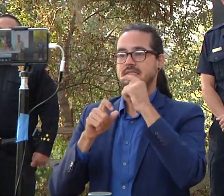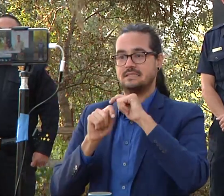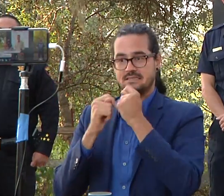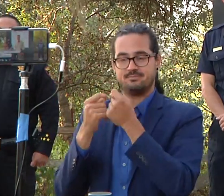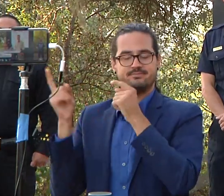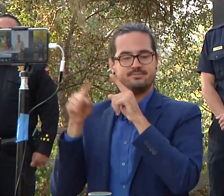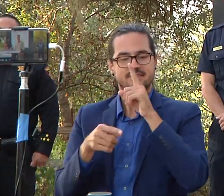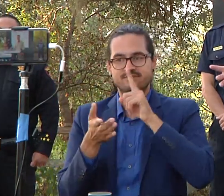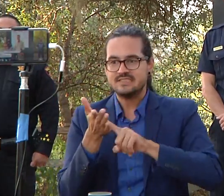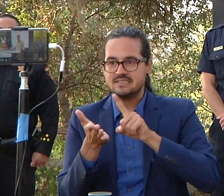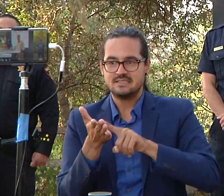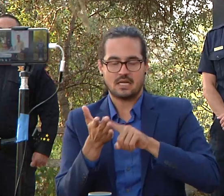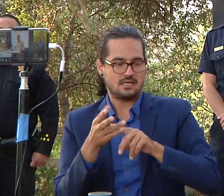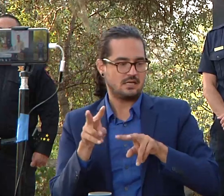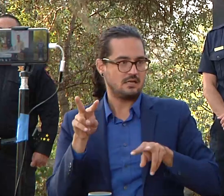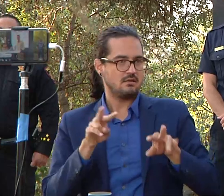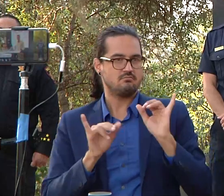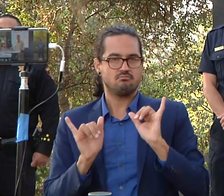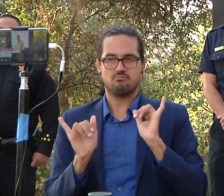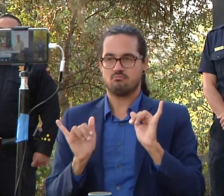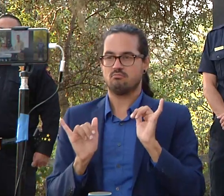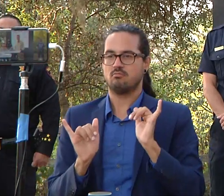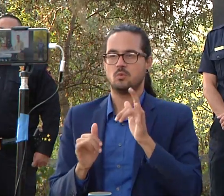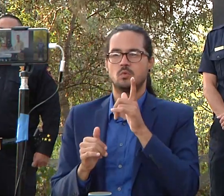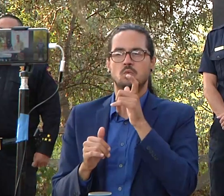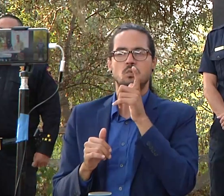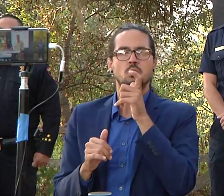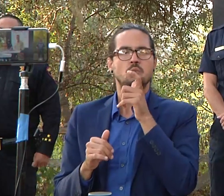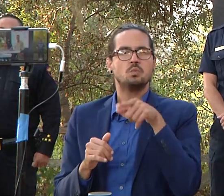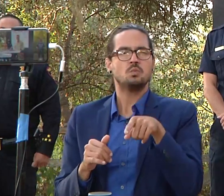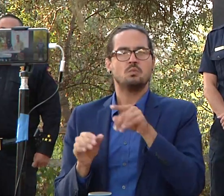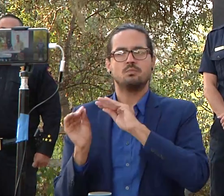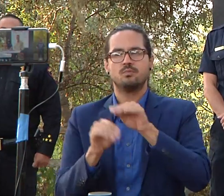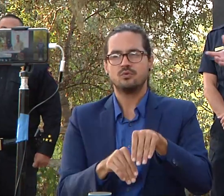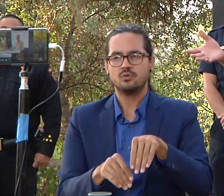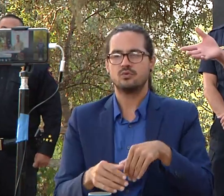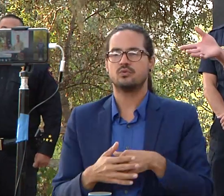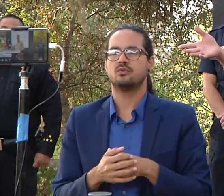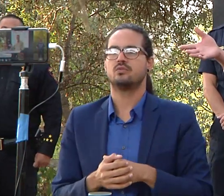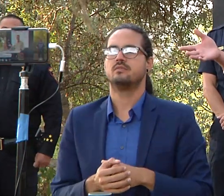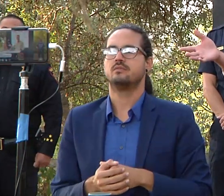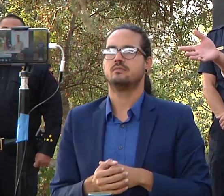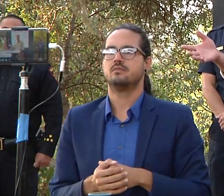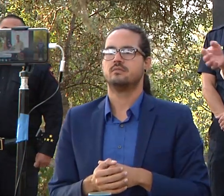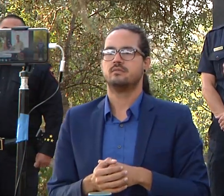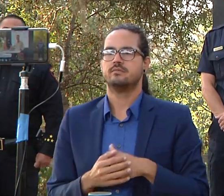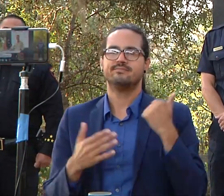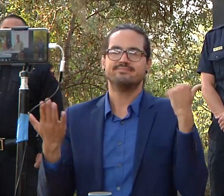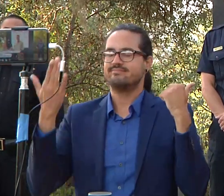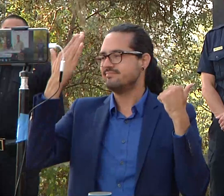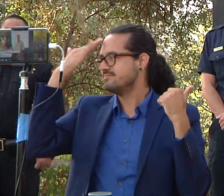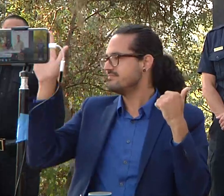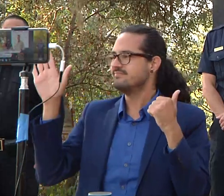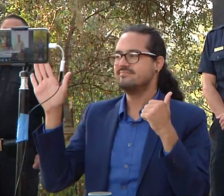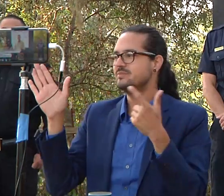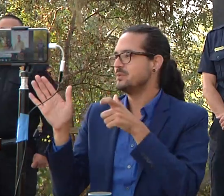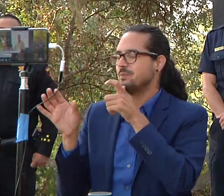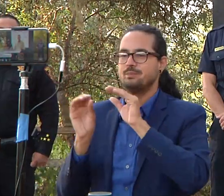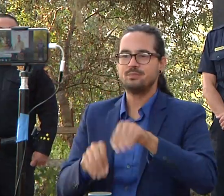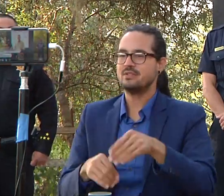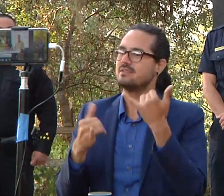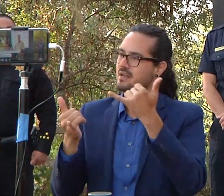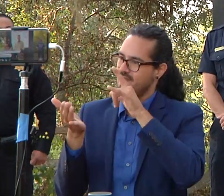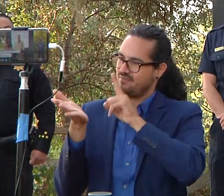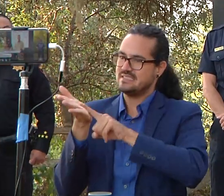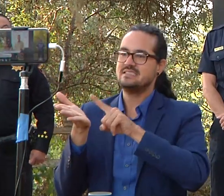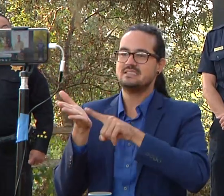of more about that and then who's responsible for that was it a bomb uh where i haven't gotten a report on that yet but uh typically what we'll